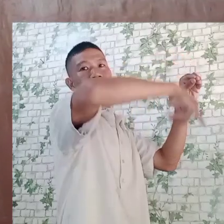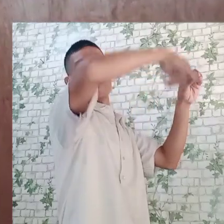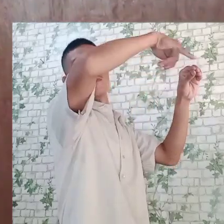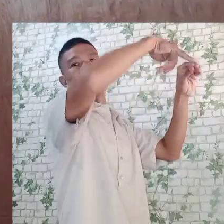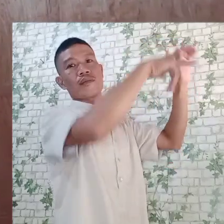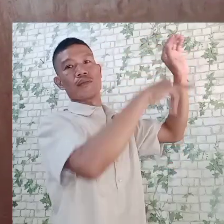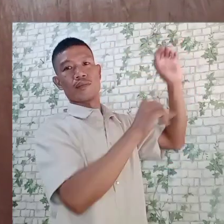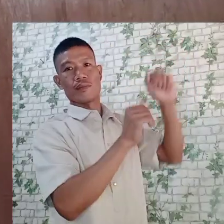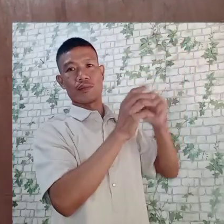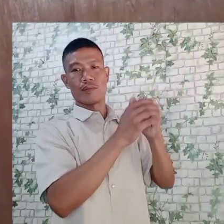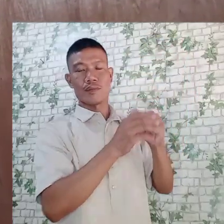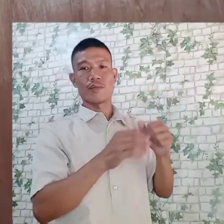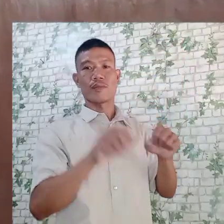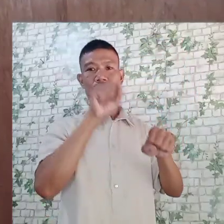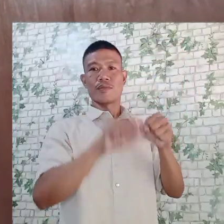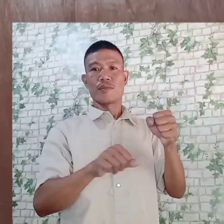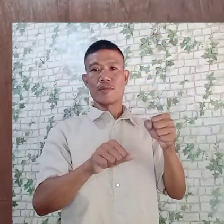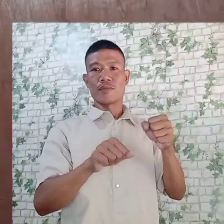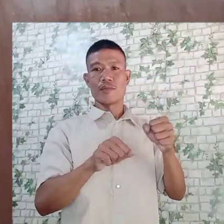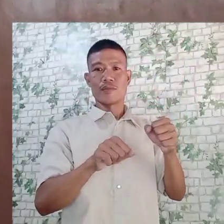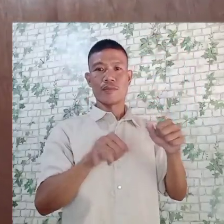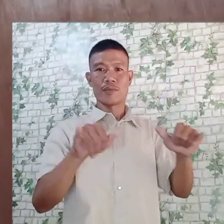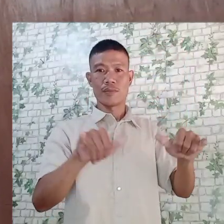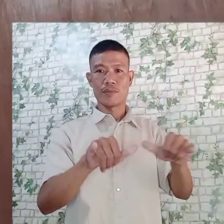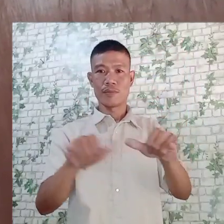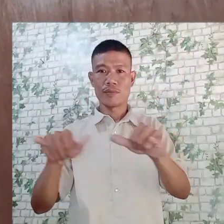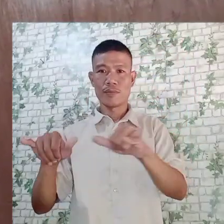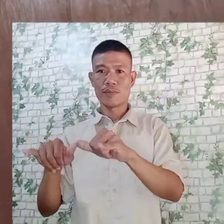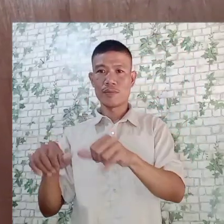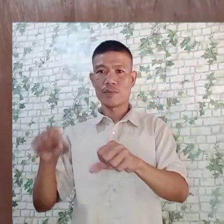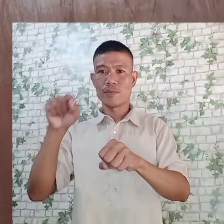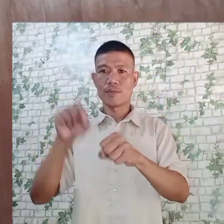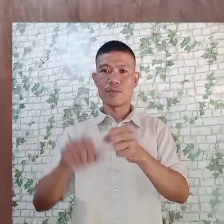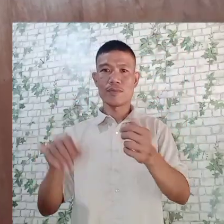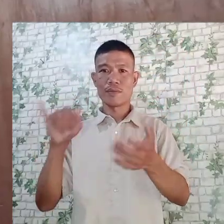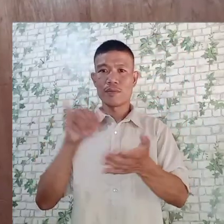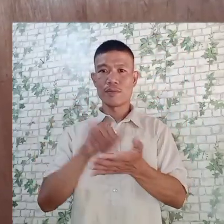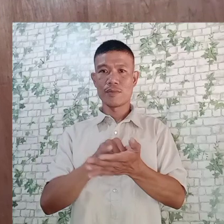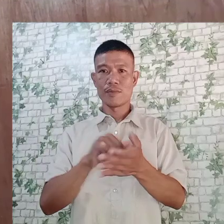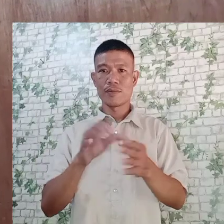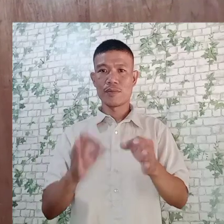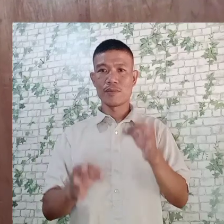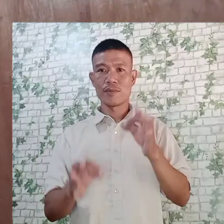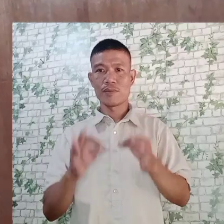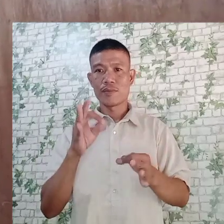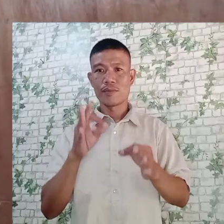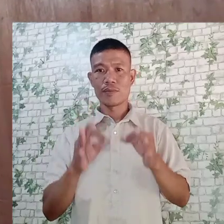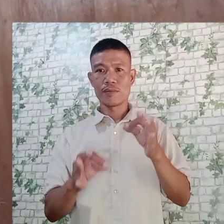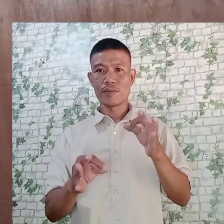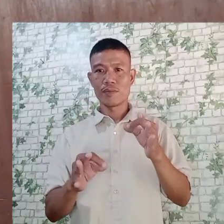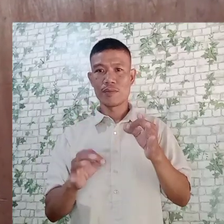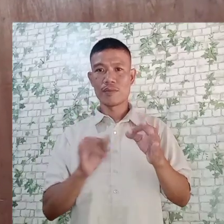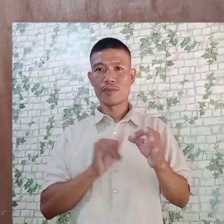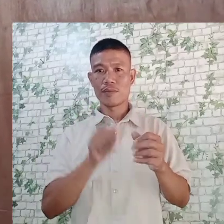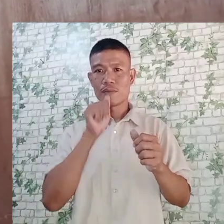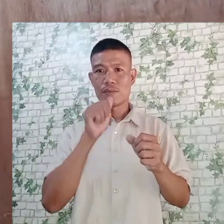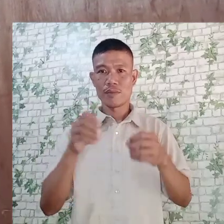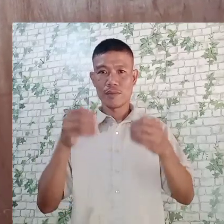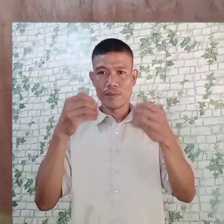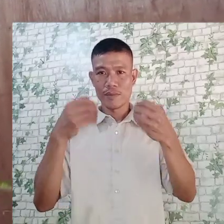So I need to estimate what should be the dimension so that if ever I